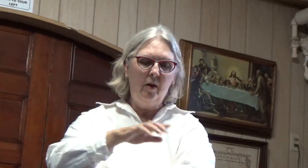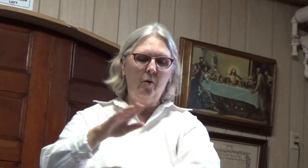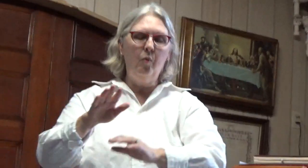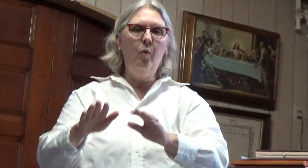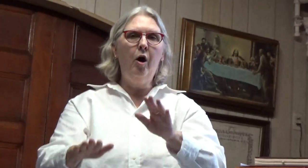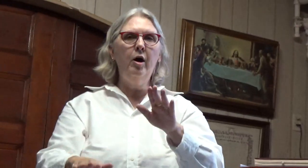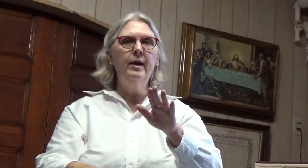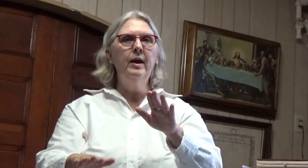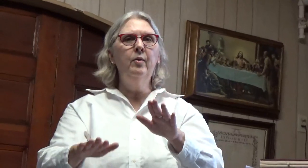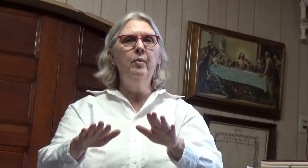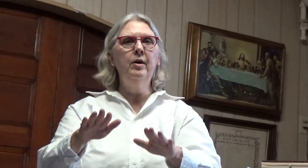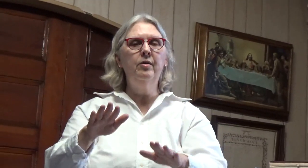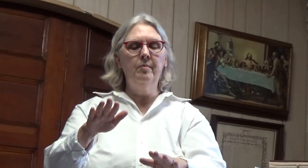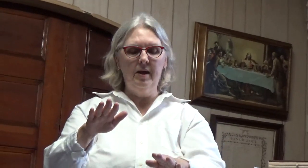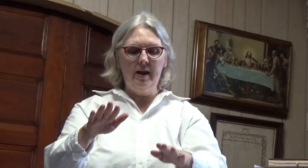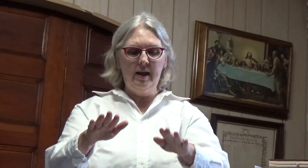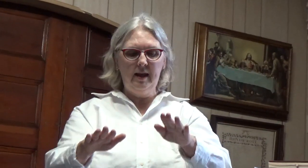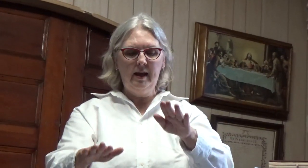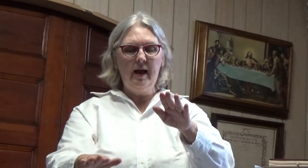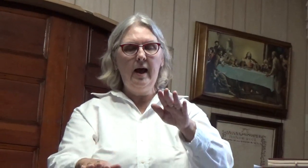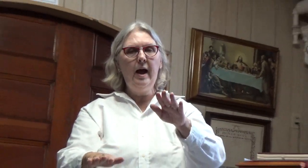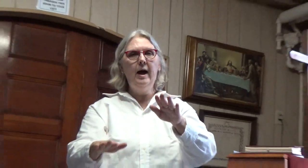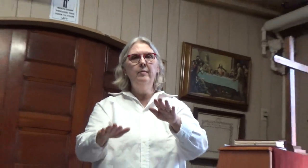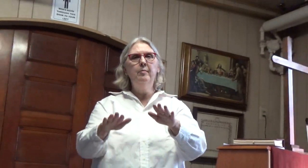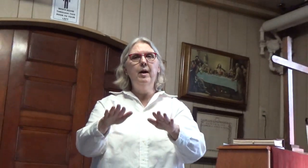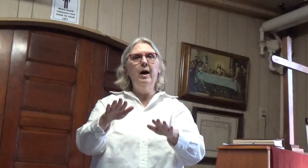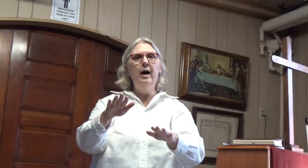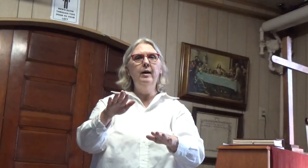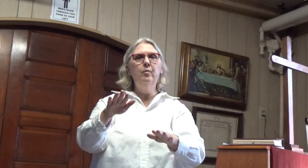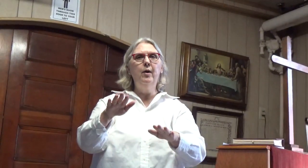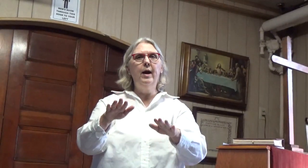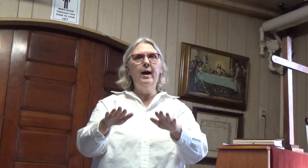Walking with me on my way.